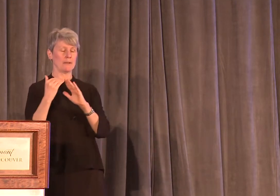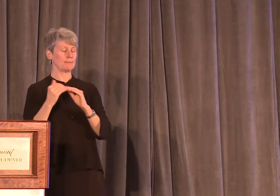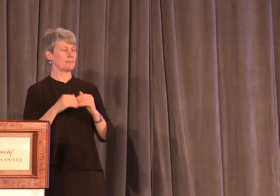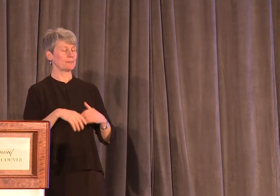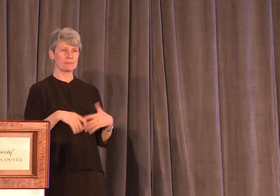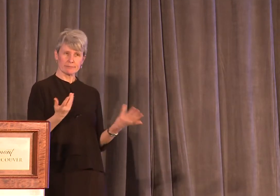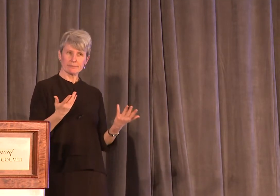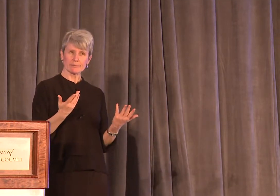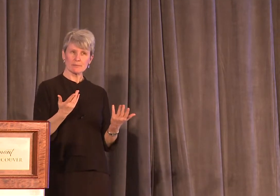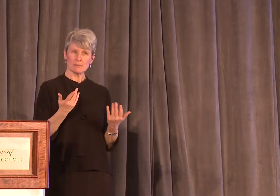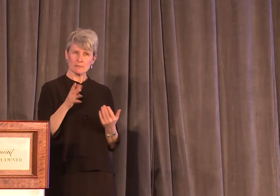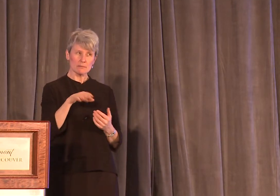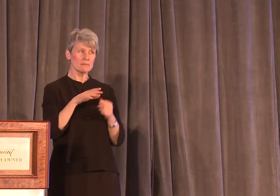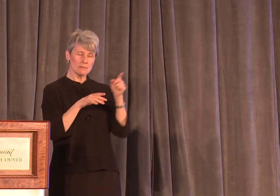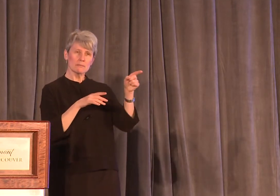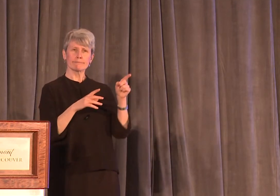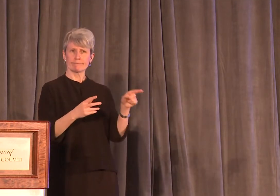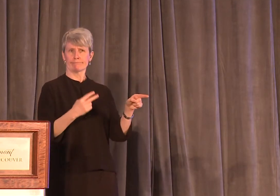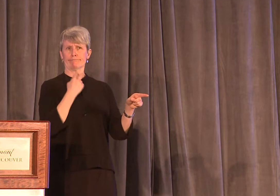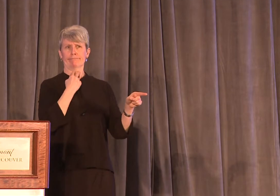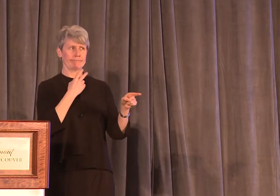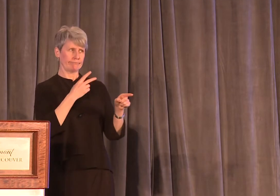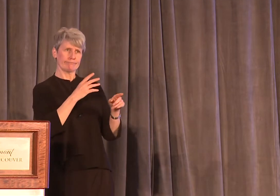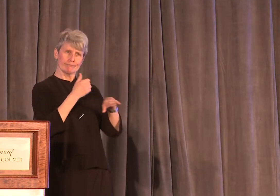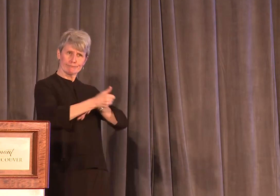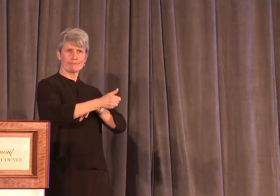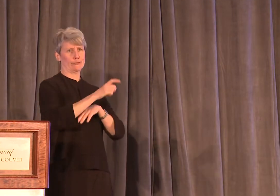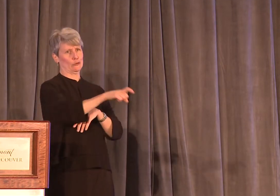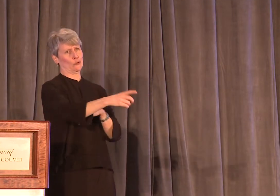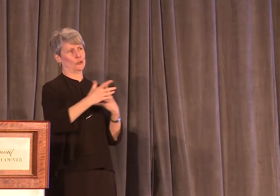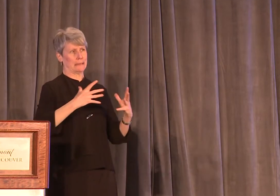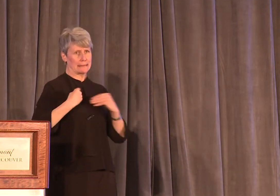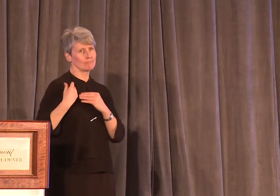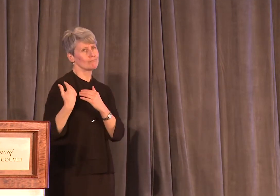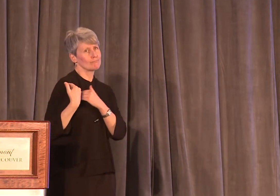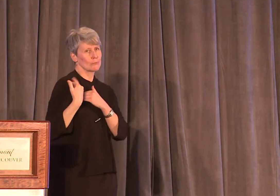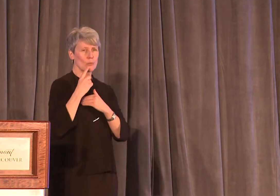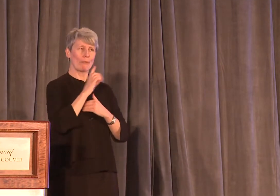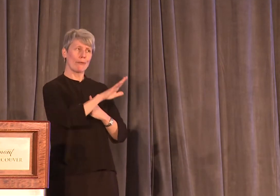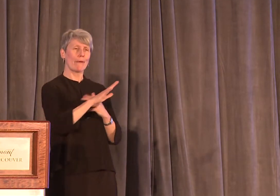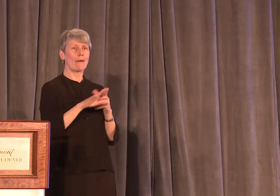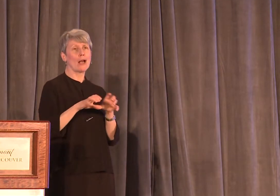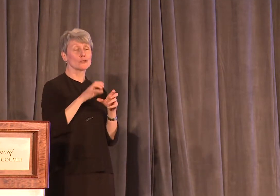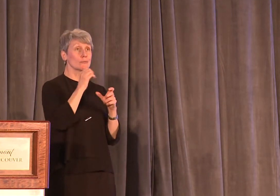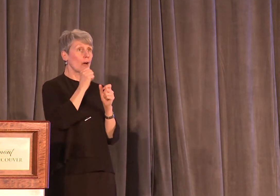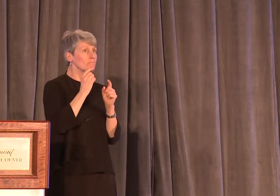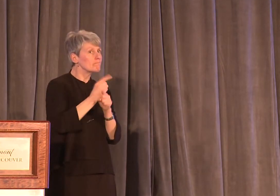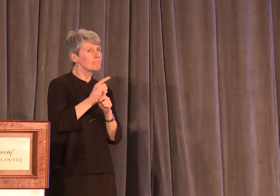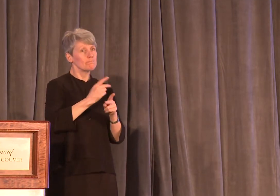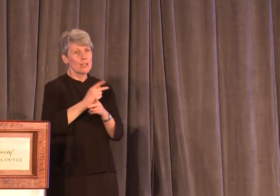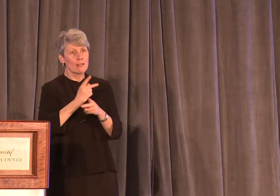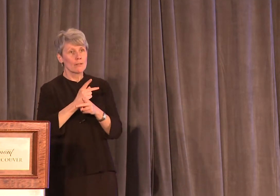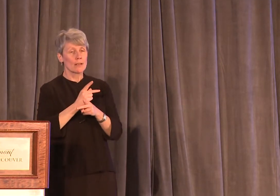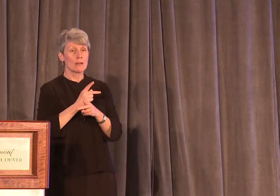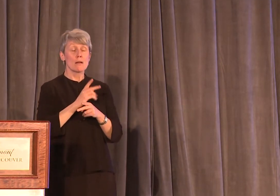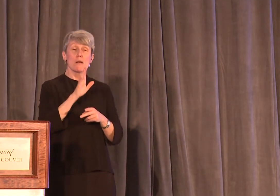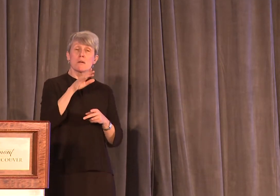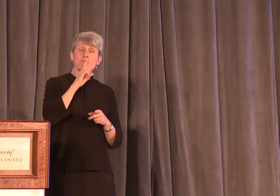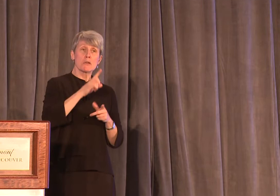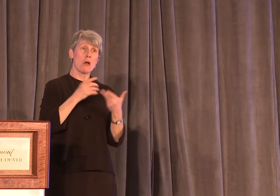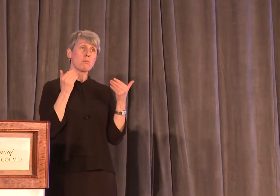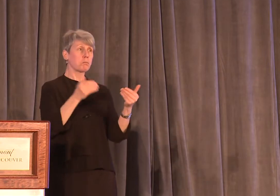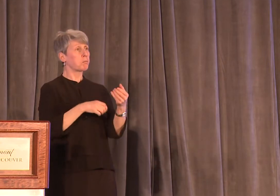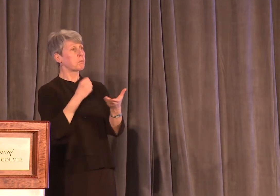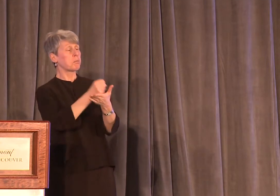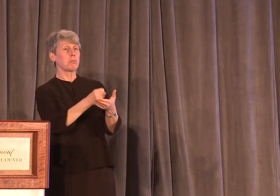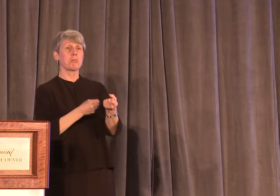Should the victims not be held responsible for putting themselves at risk through their irresponsible behaviour? Just to be clear, I do not condone sexual